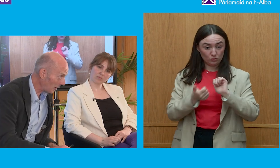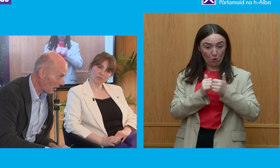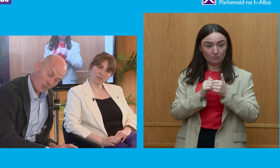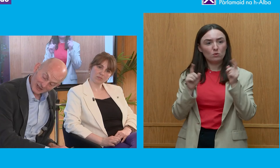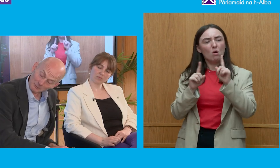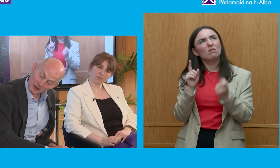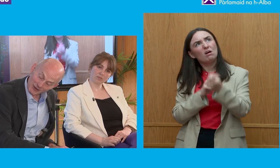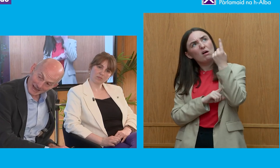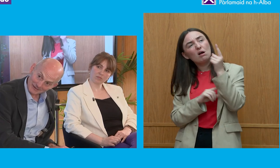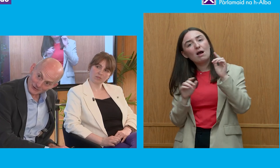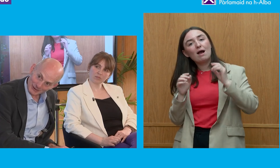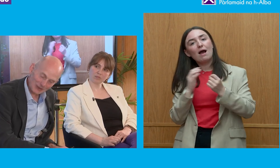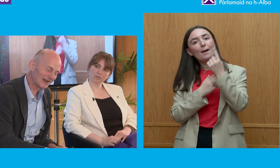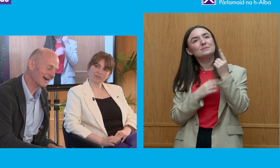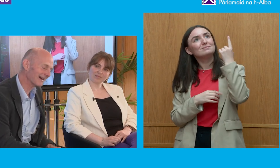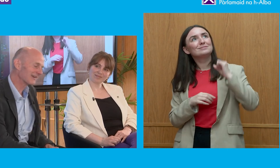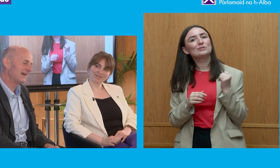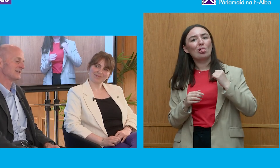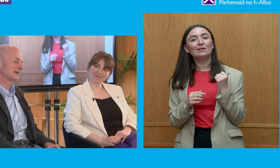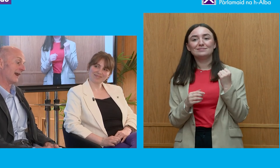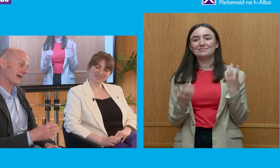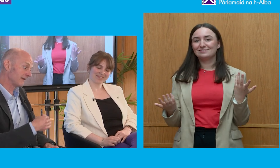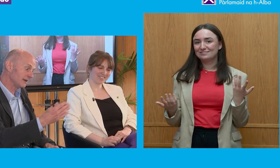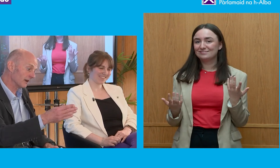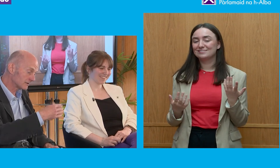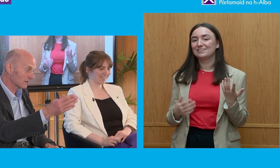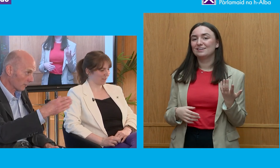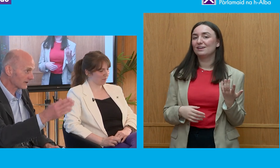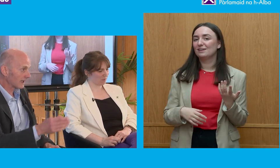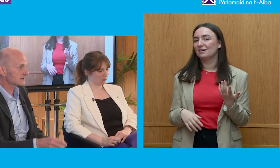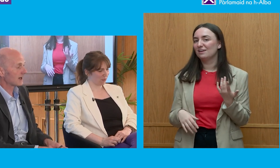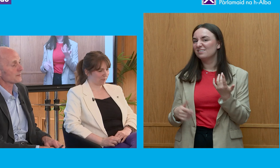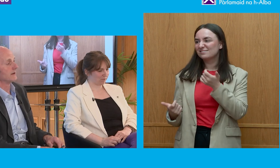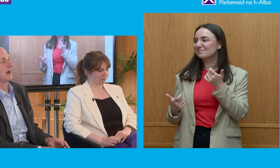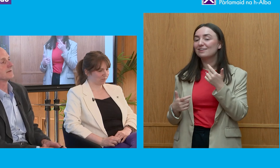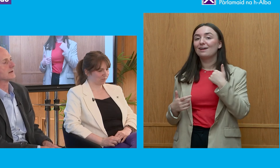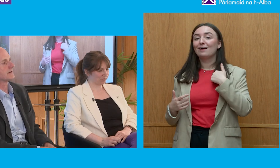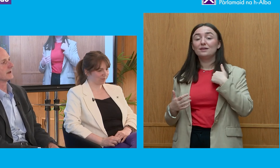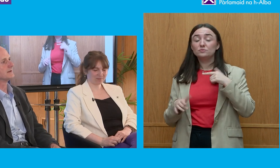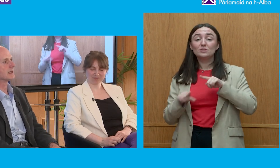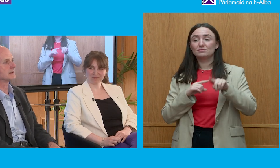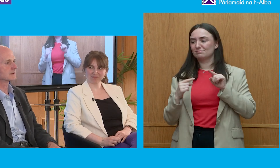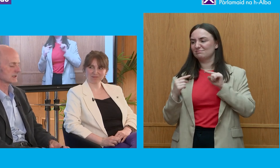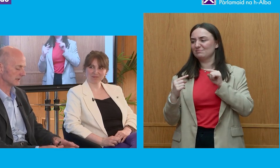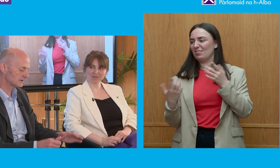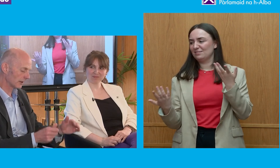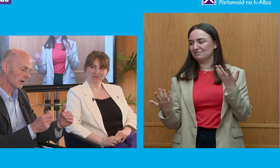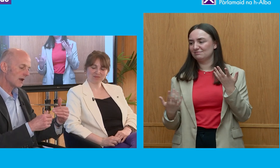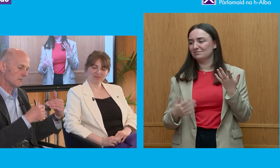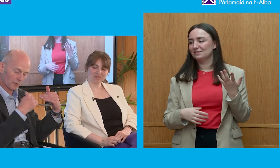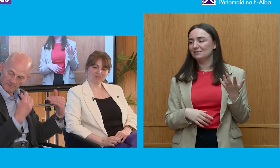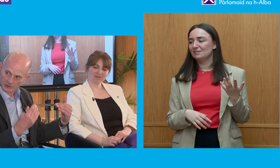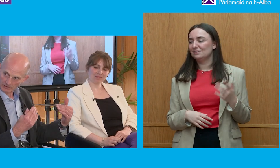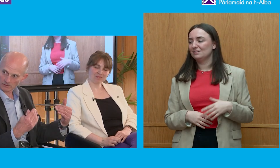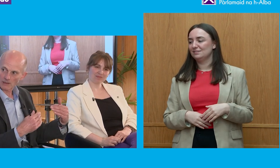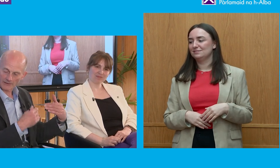Scotland was a little bit thin and I worked against that but I don't think I entirely succeeded so